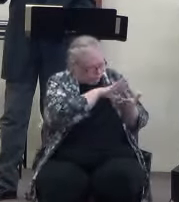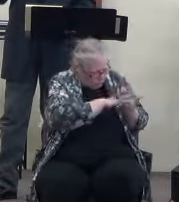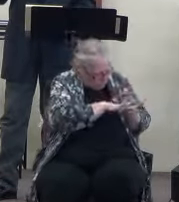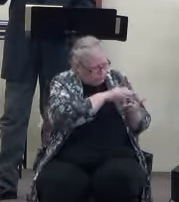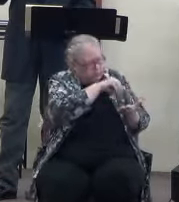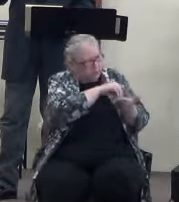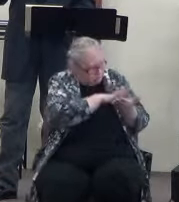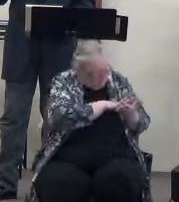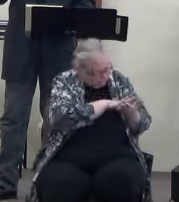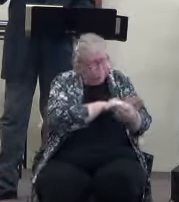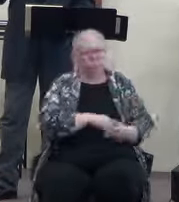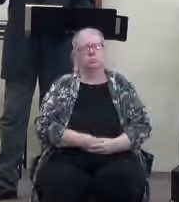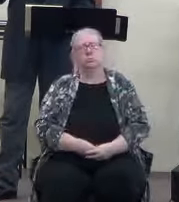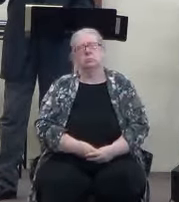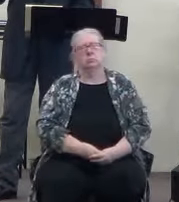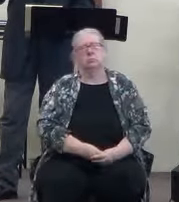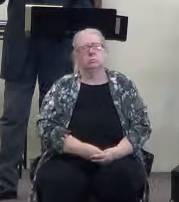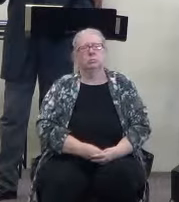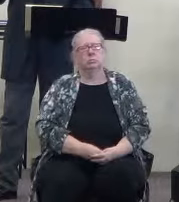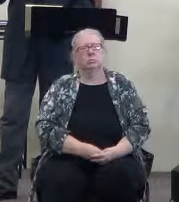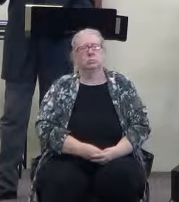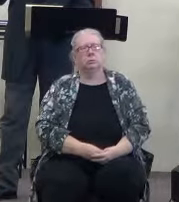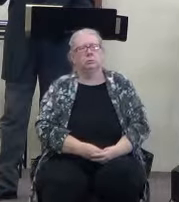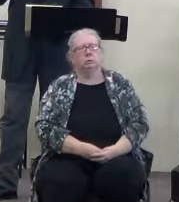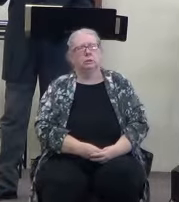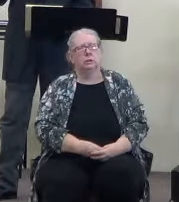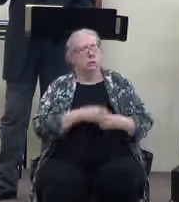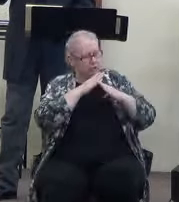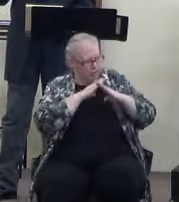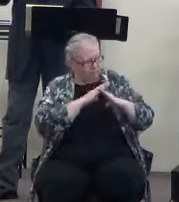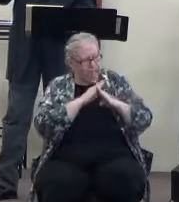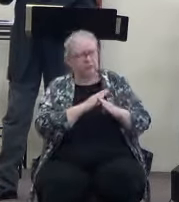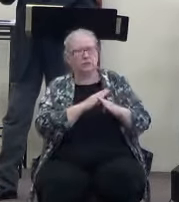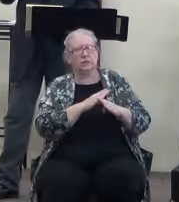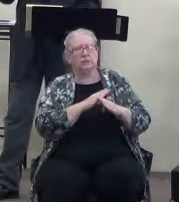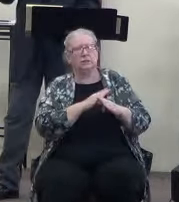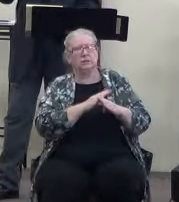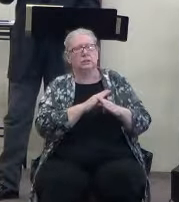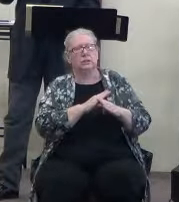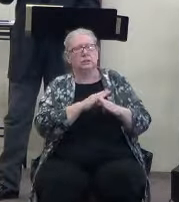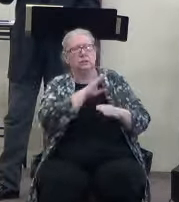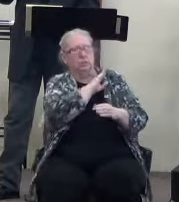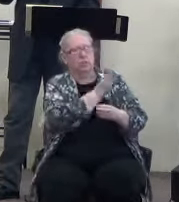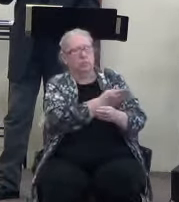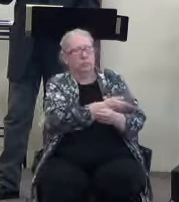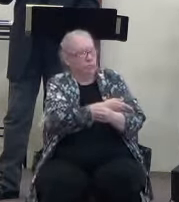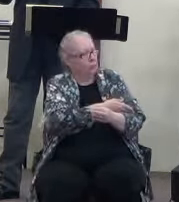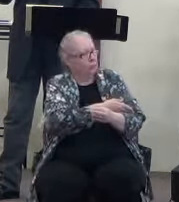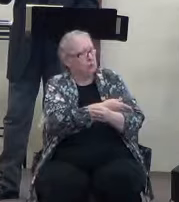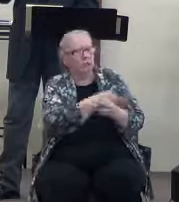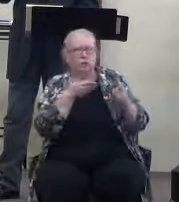It's written. The defense, the power, is the Holy Spirit, God the Father Almighty.